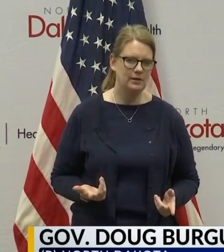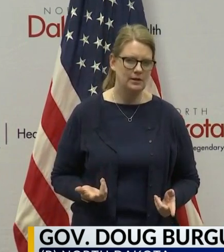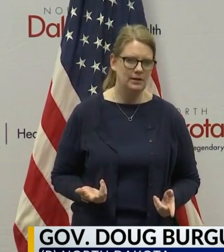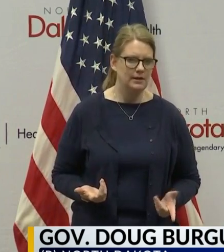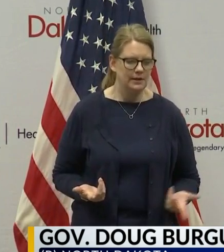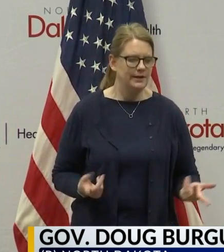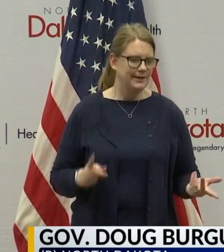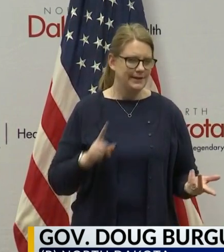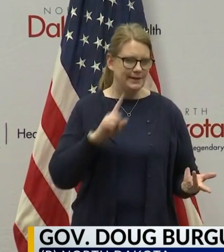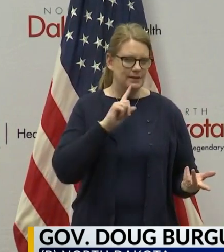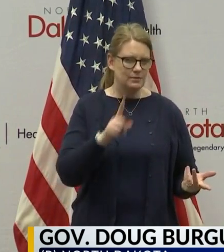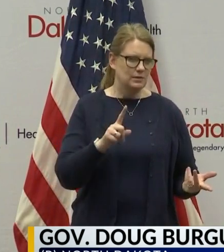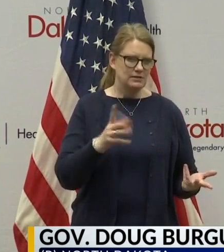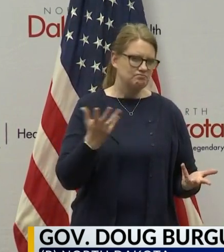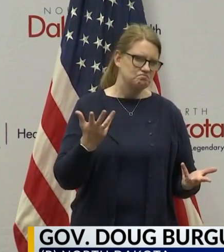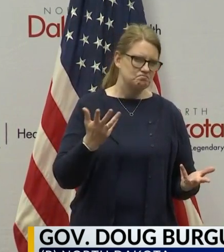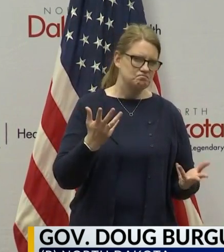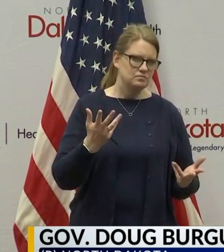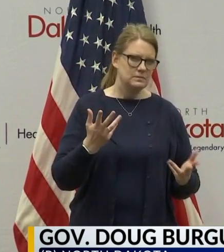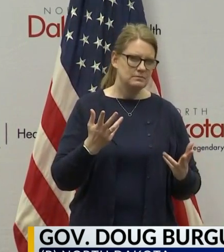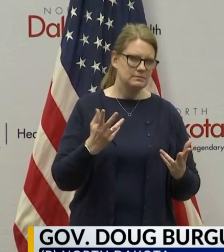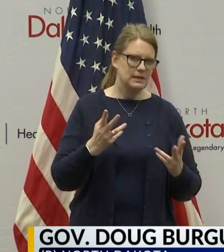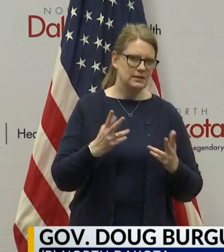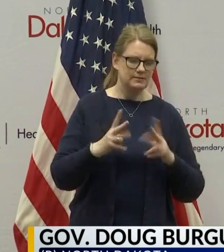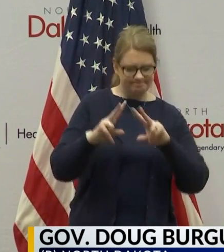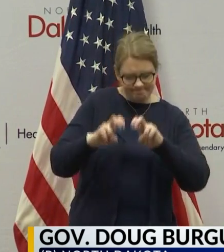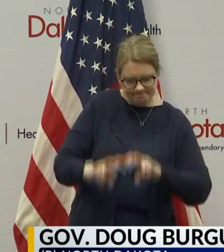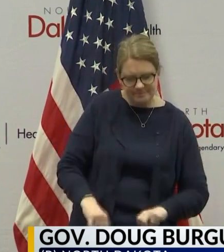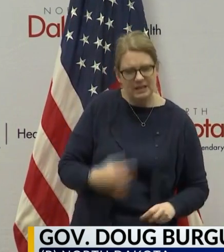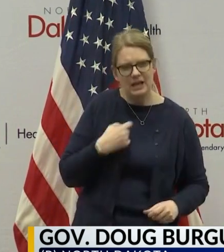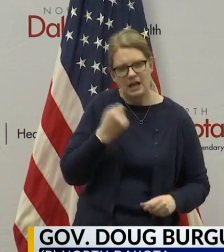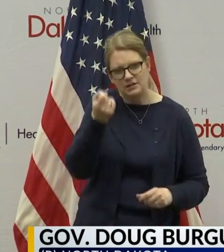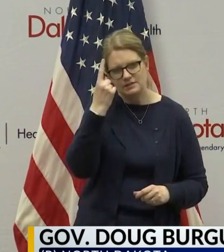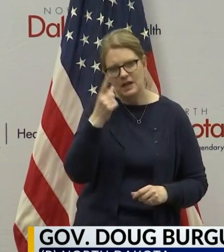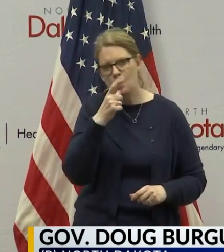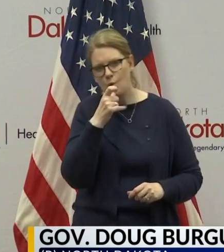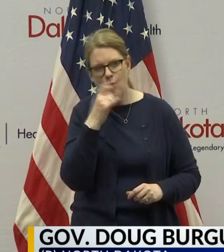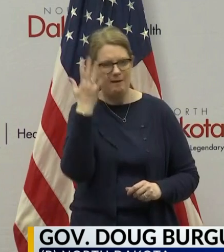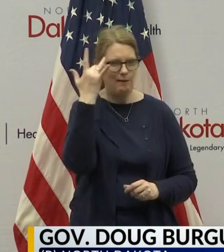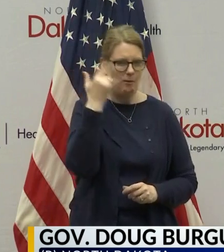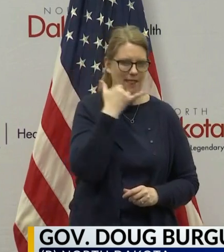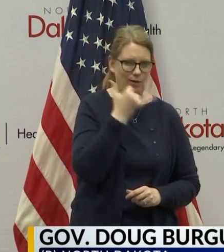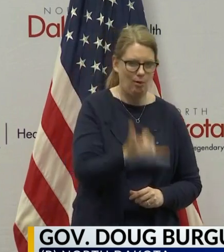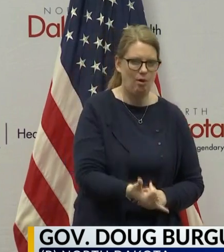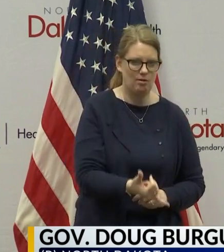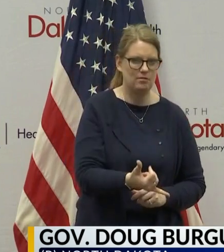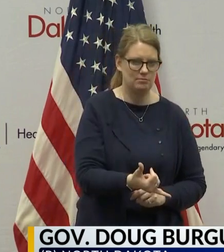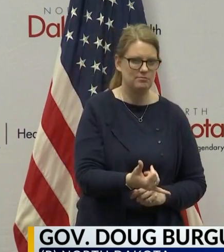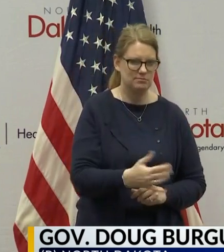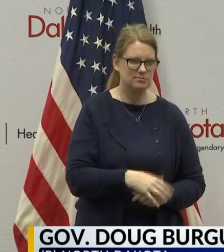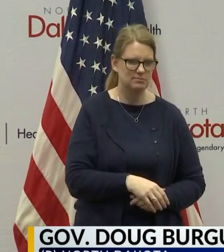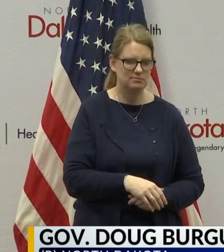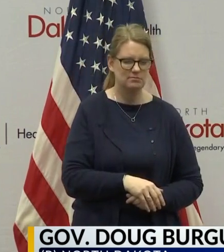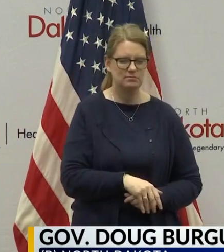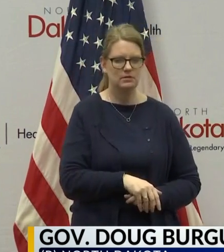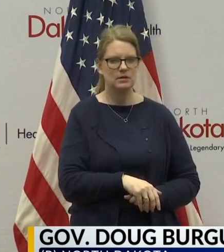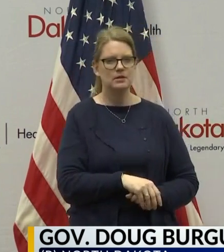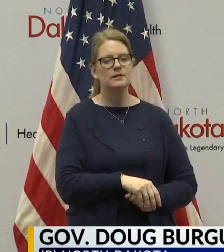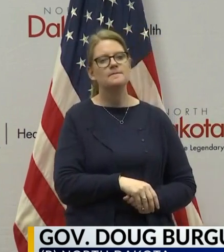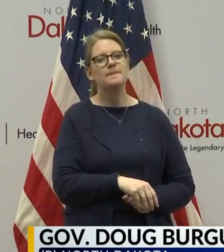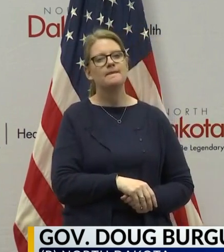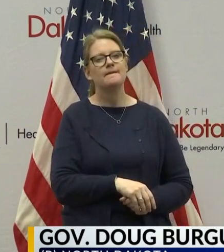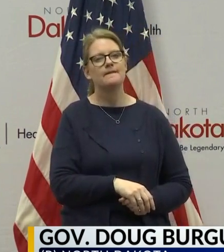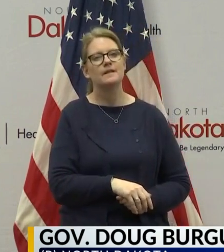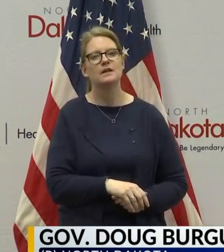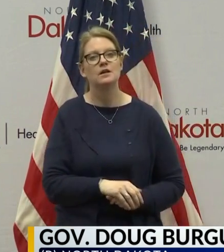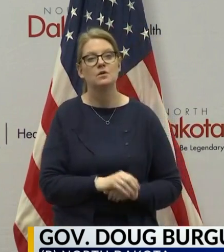you know, who and why, who and why people are calling. And again, we, we found